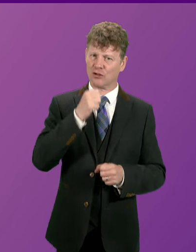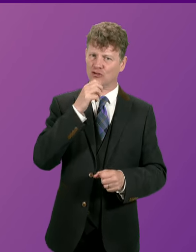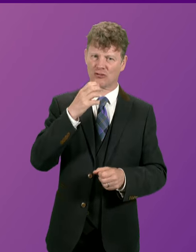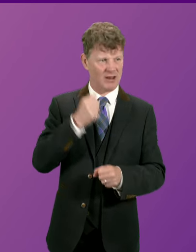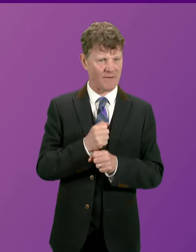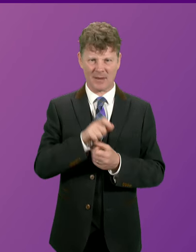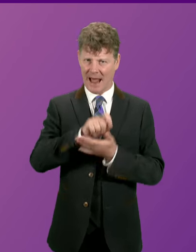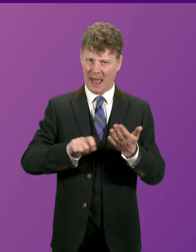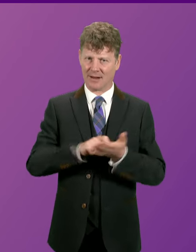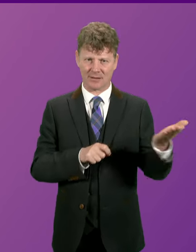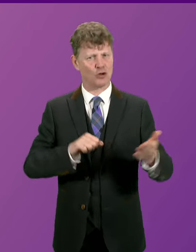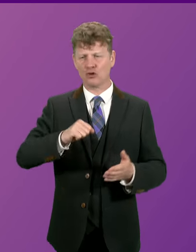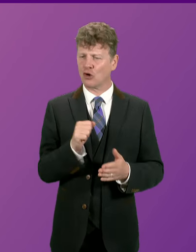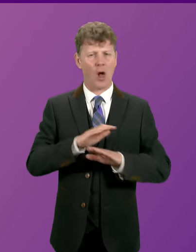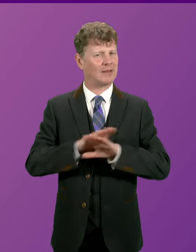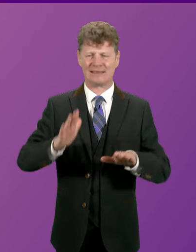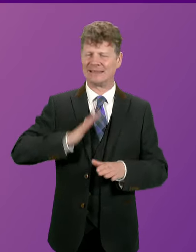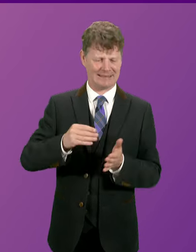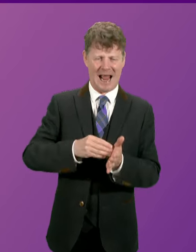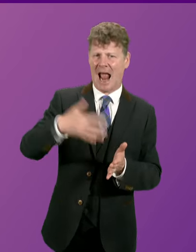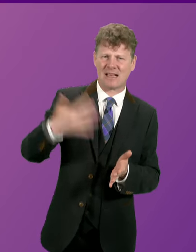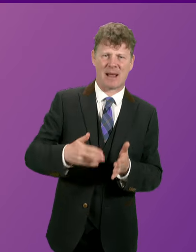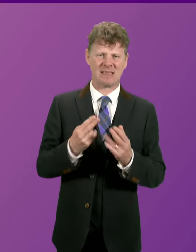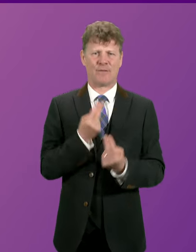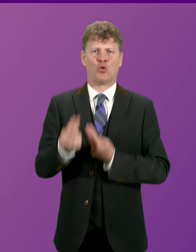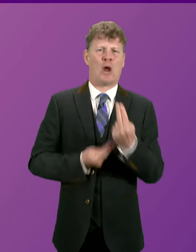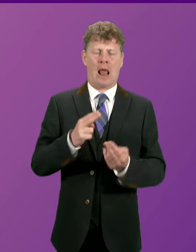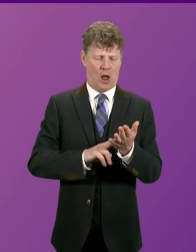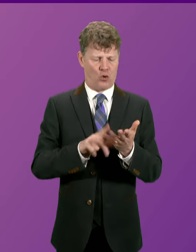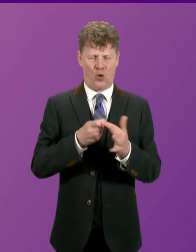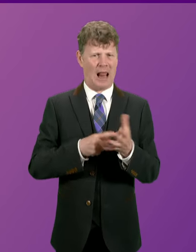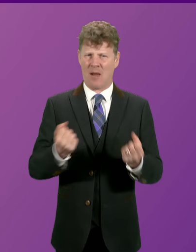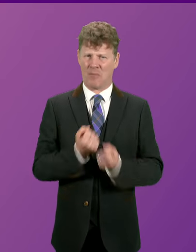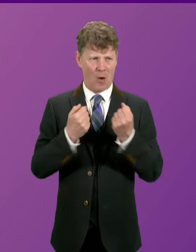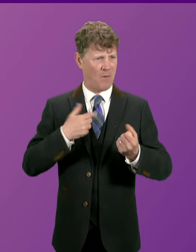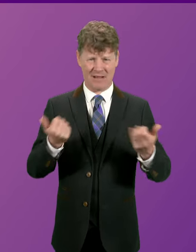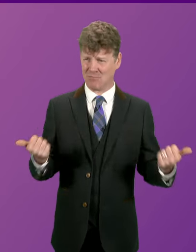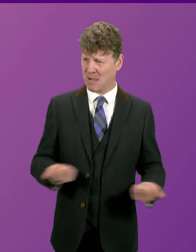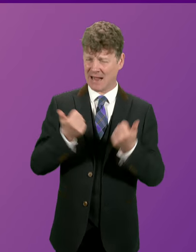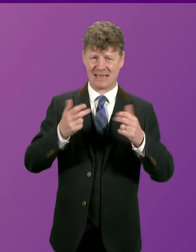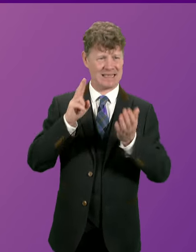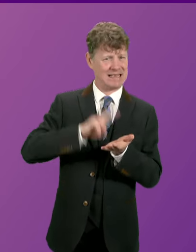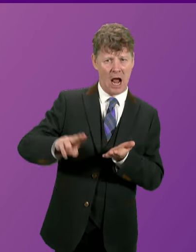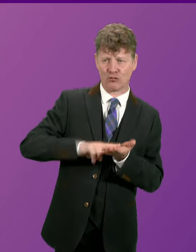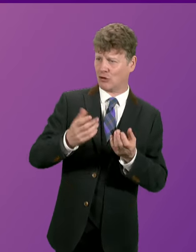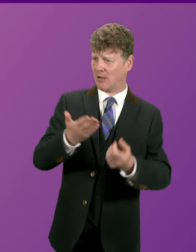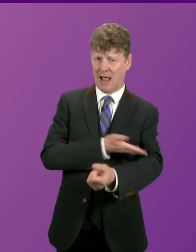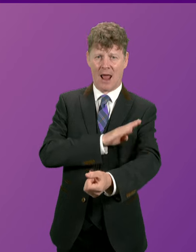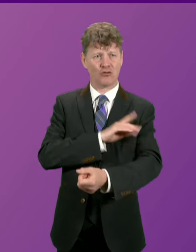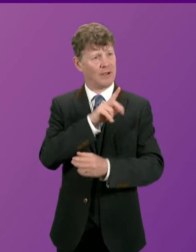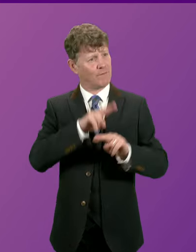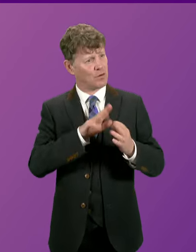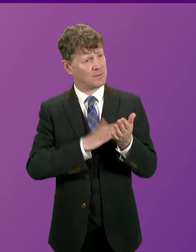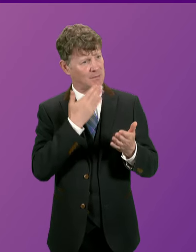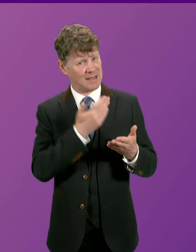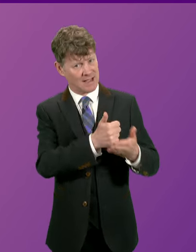Scotland doesn't need expensive nuclear power. We already have abundant natural energy resources. Can the First Minister advise if the UK